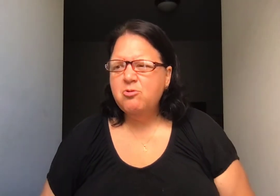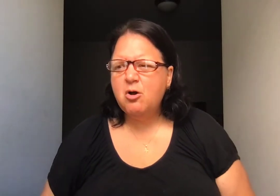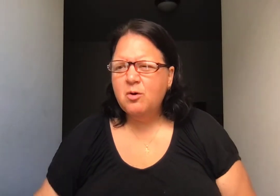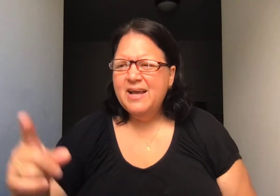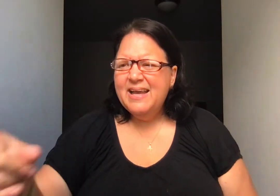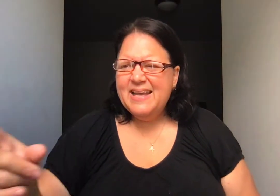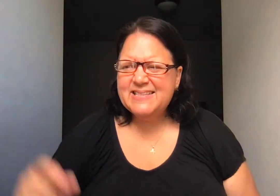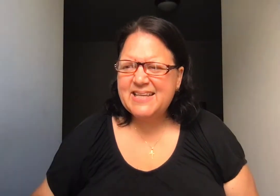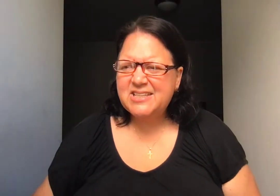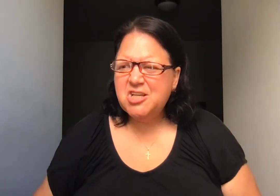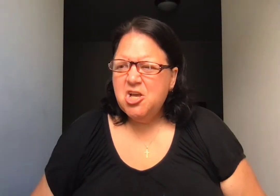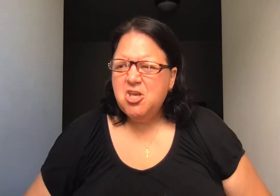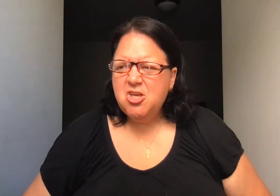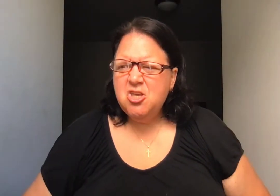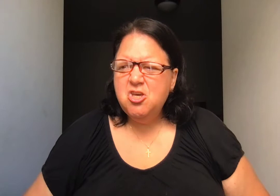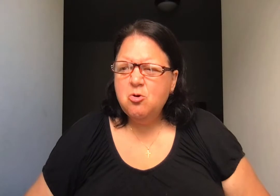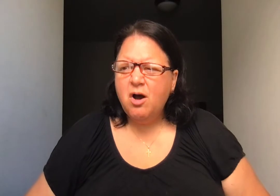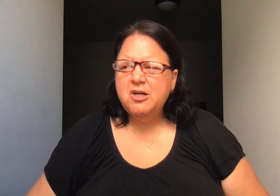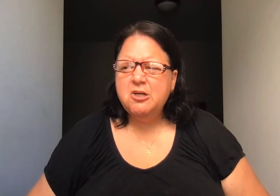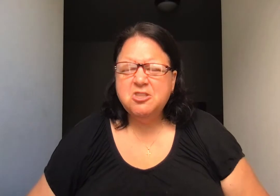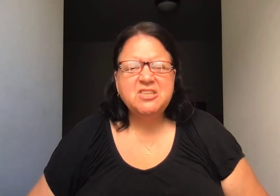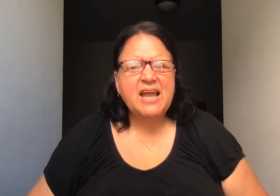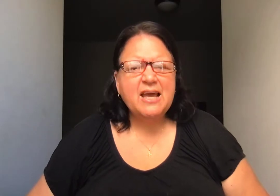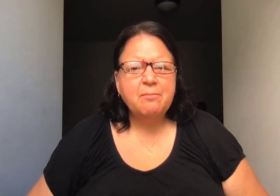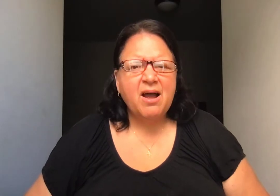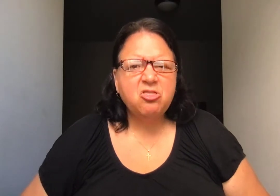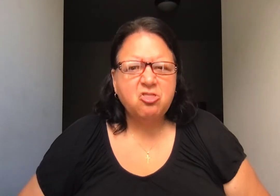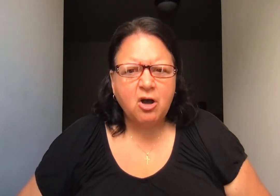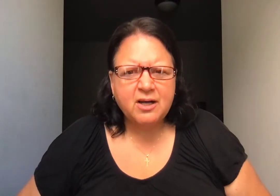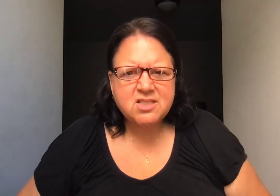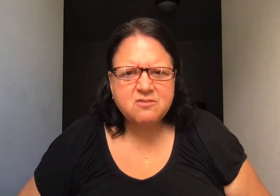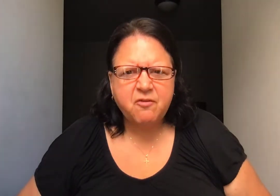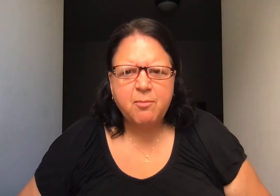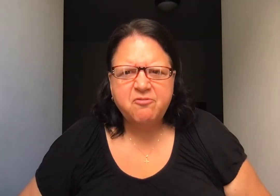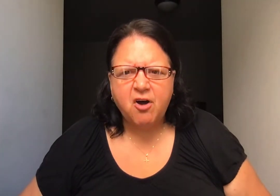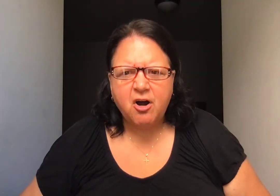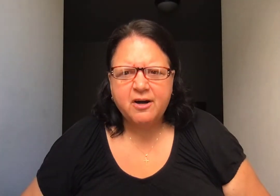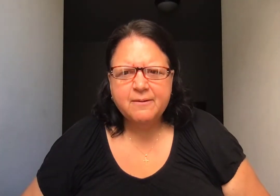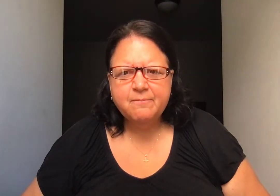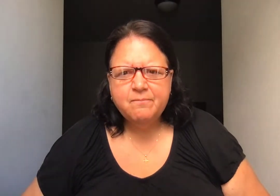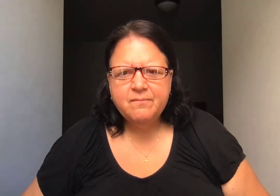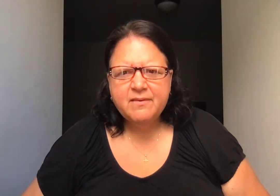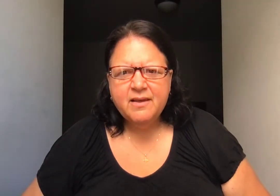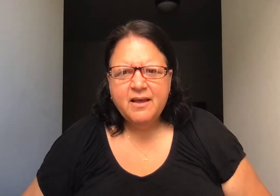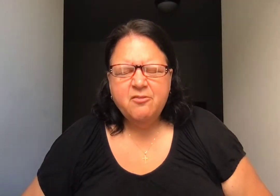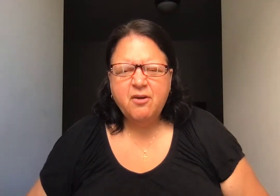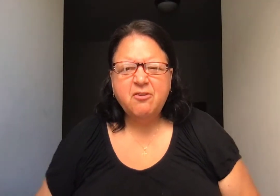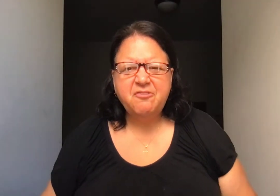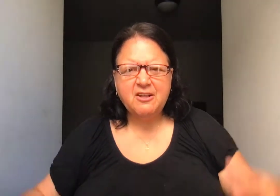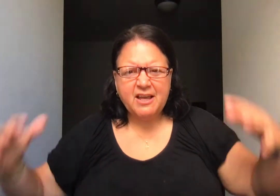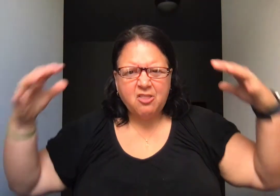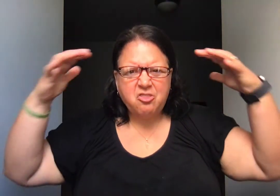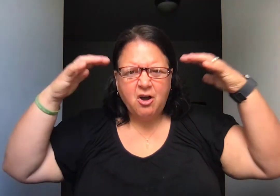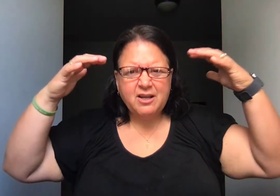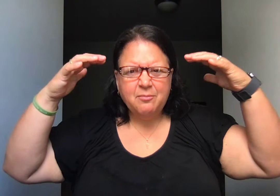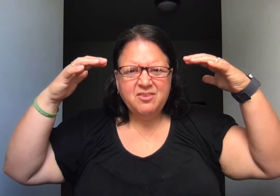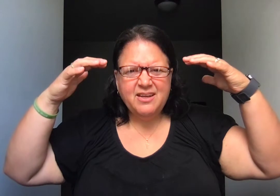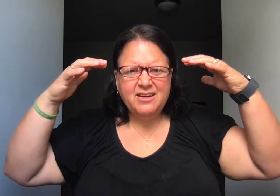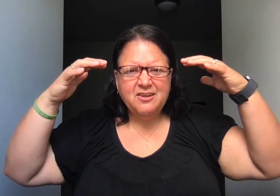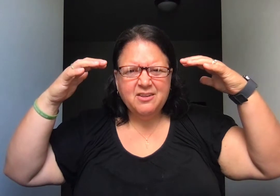know. He says, you understand my thoughts from afar. You've ever felt like a thought comes in and you're